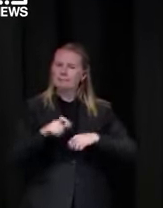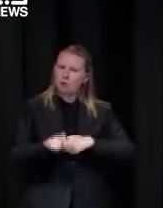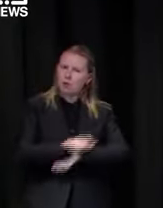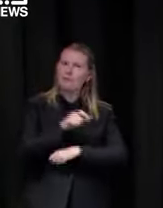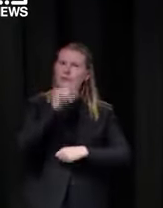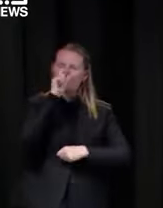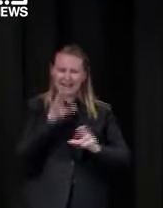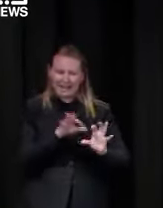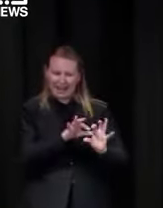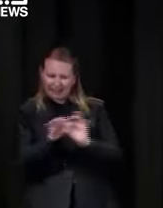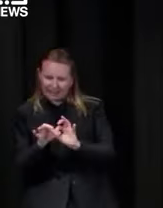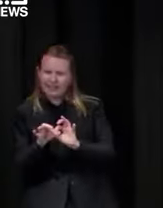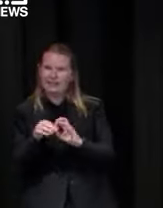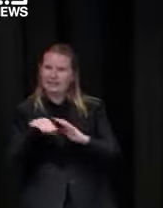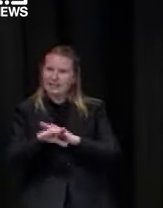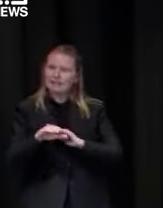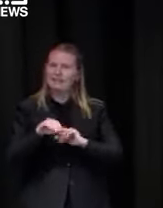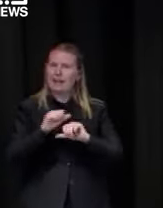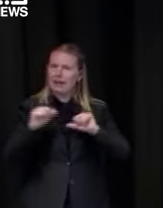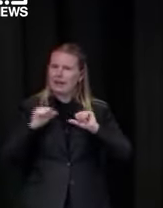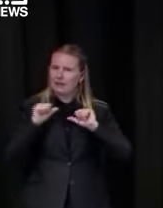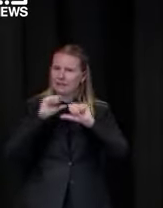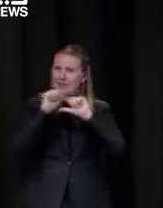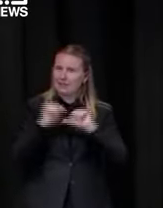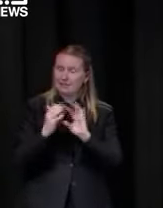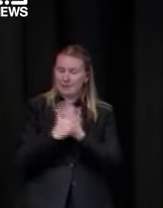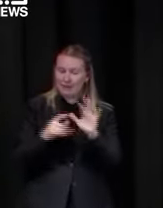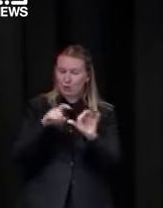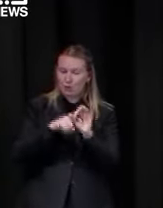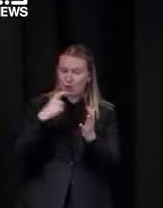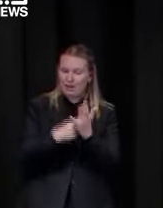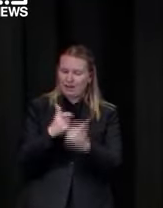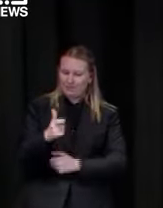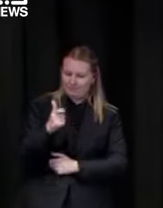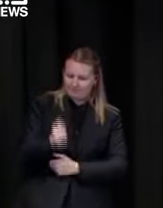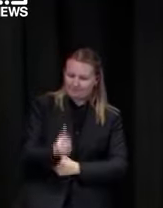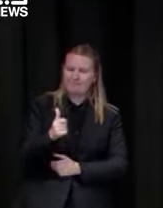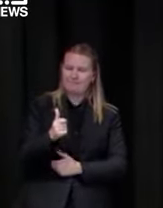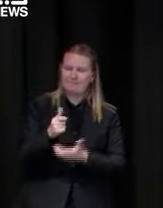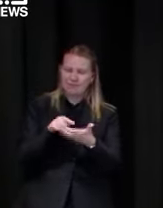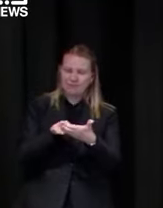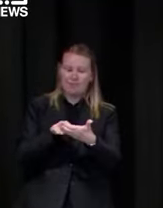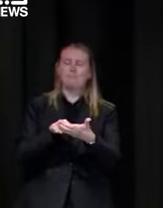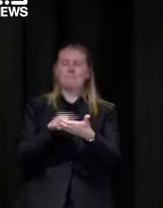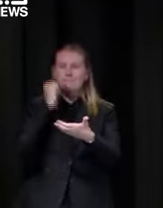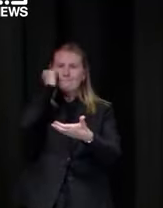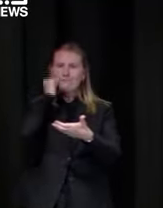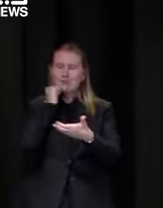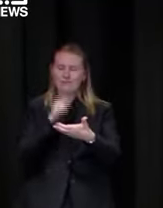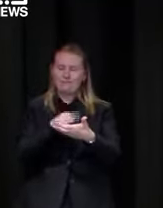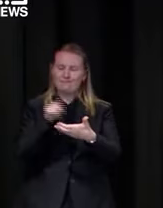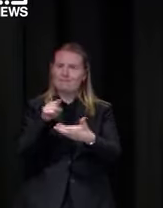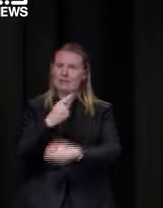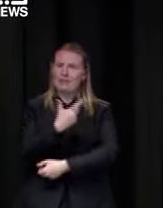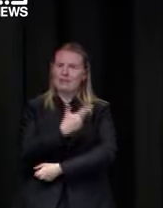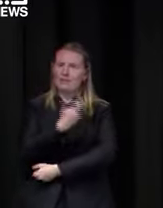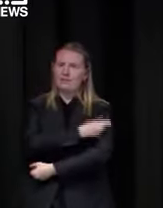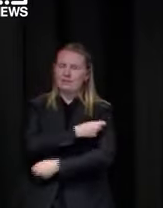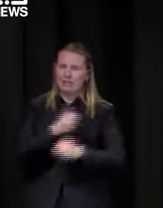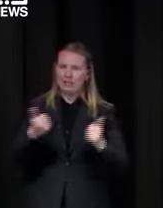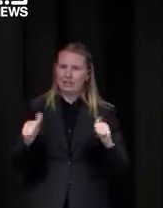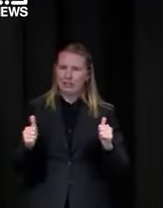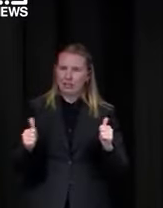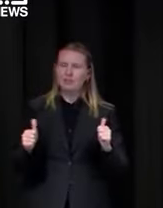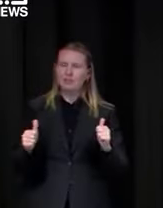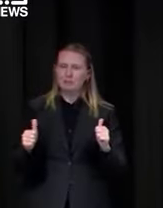together and then as you check in as your qr in that will also serve to determine whether you have been vaccinated or not now you're right